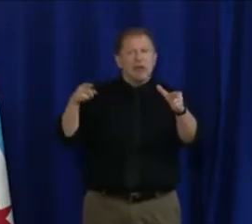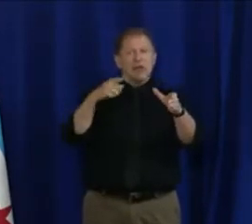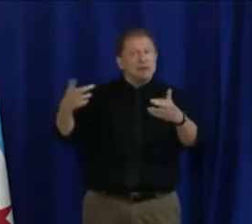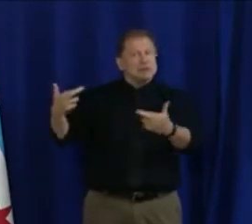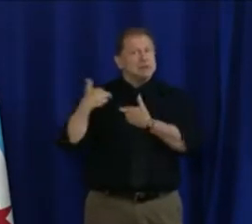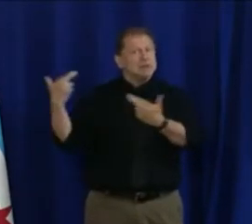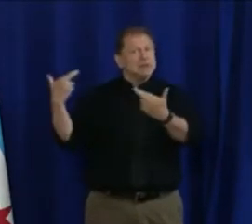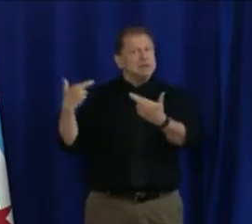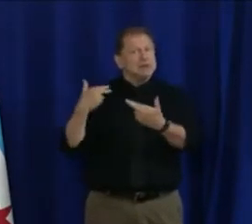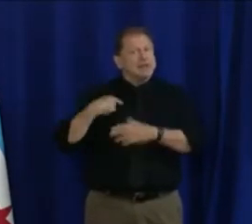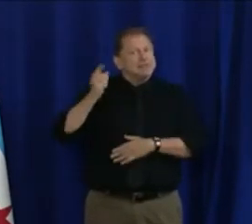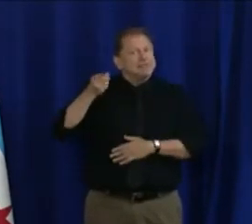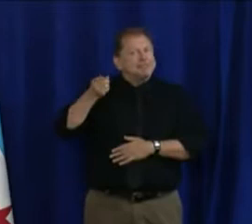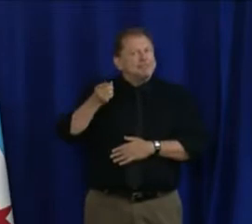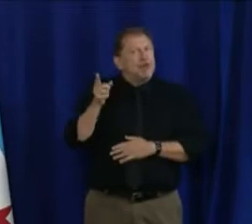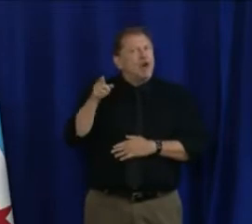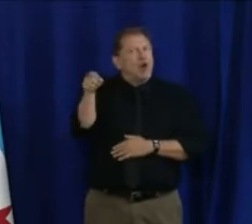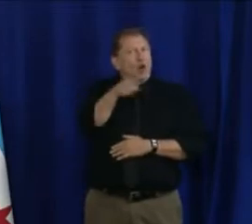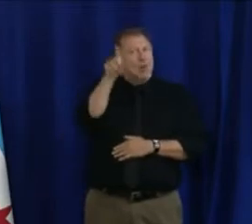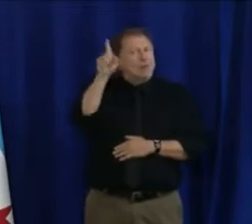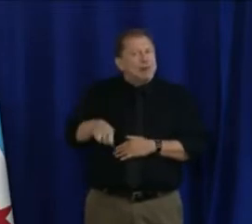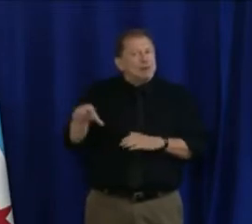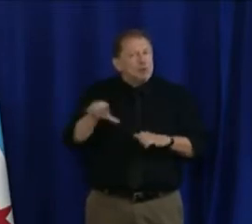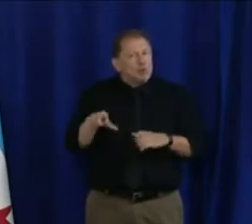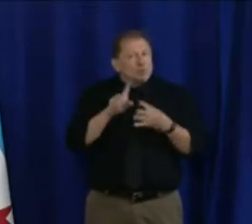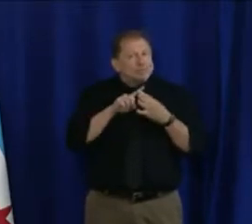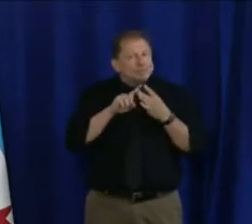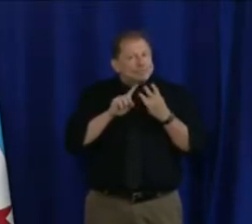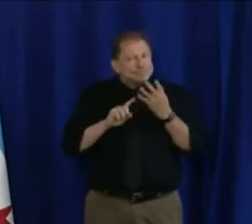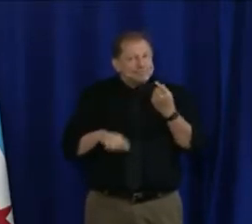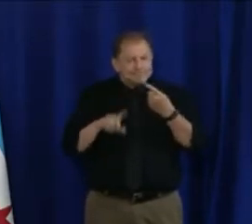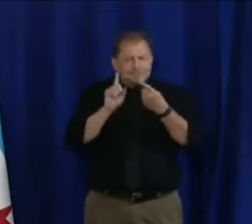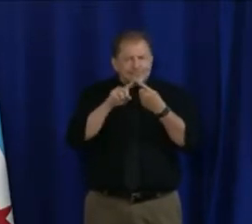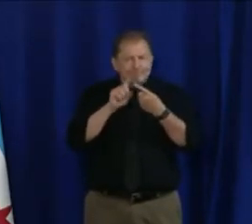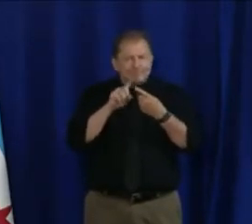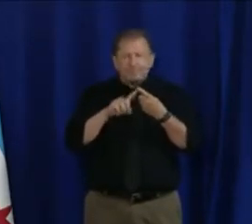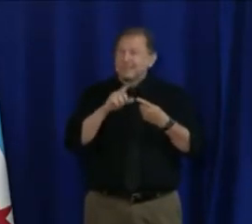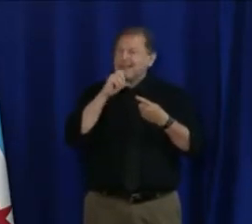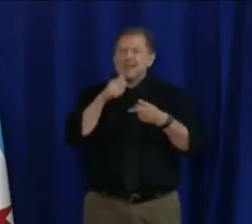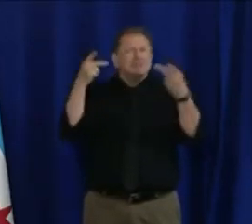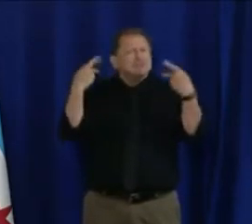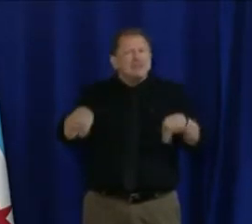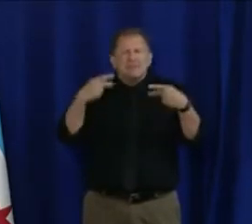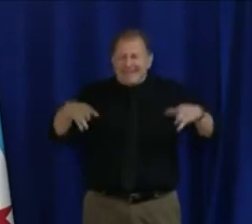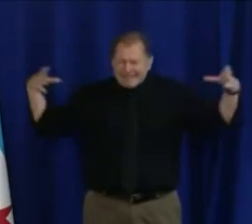around? Number one, minimize gathering in large groups.